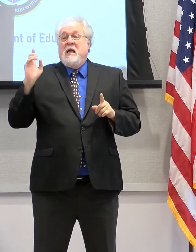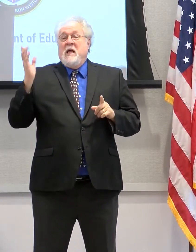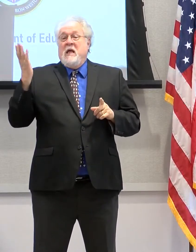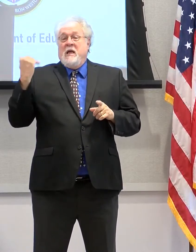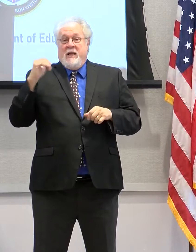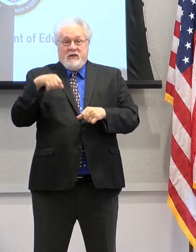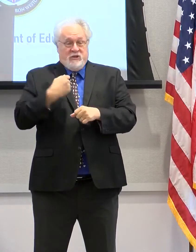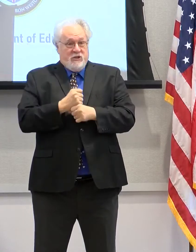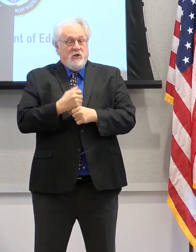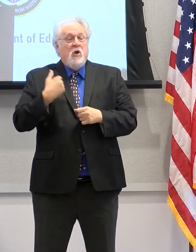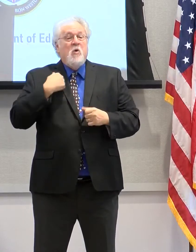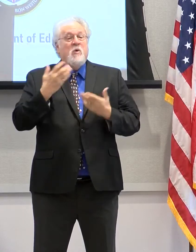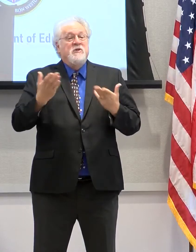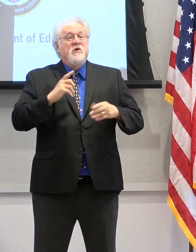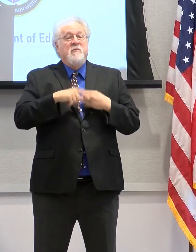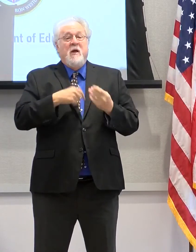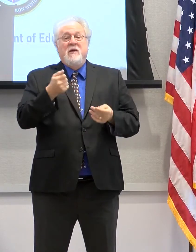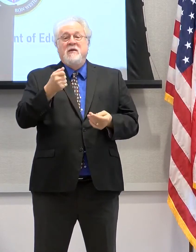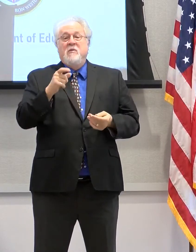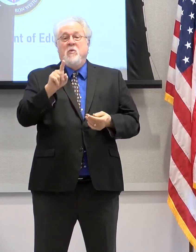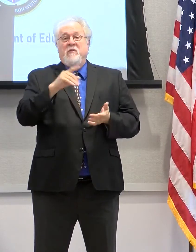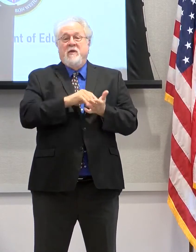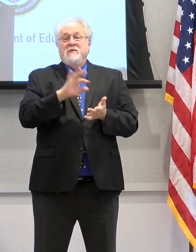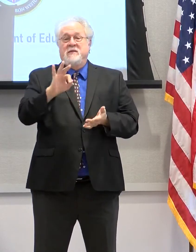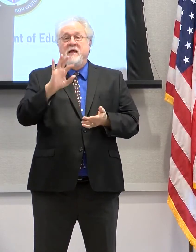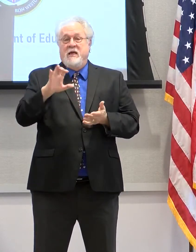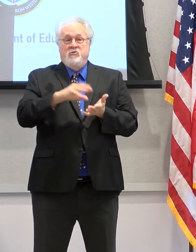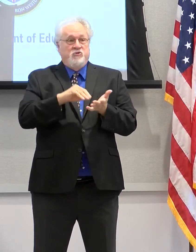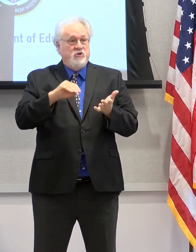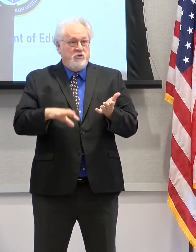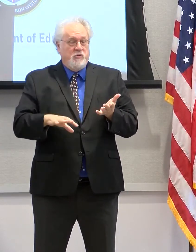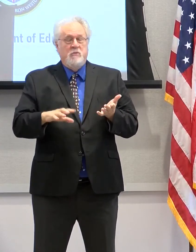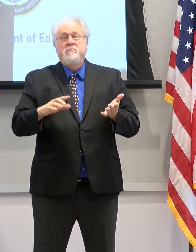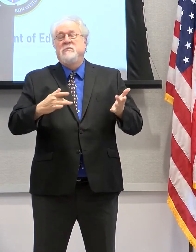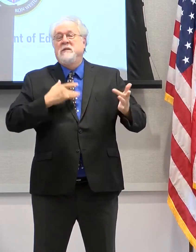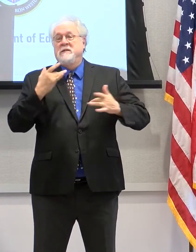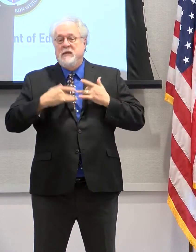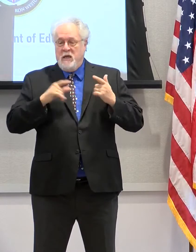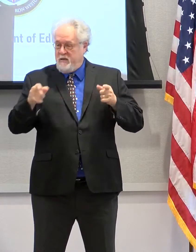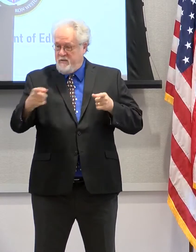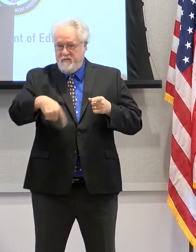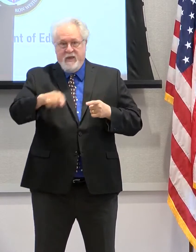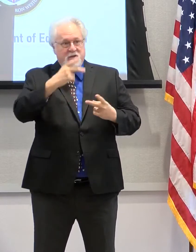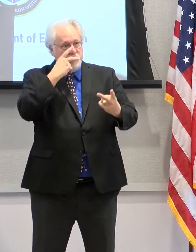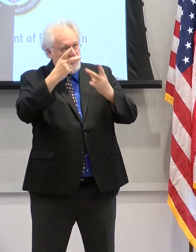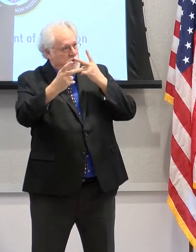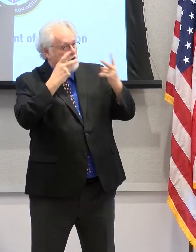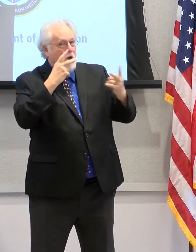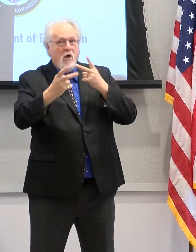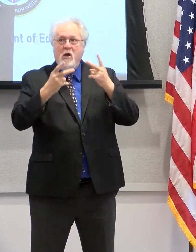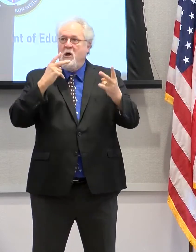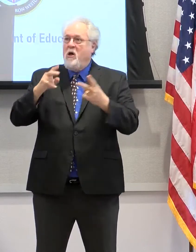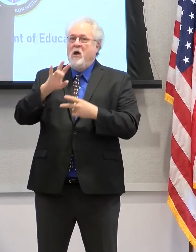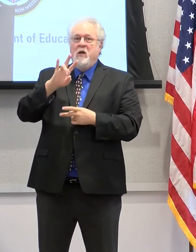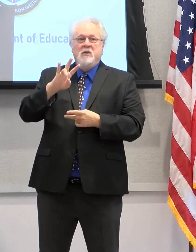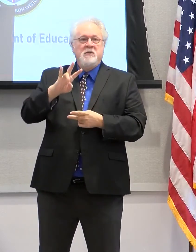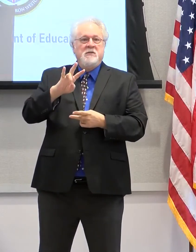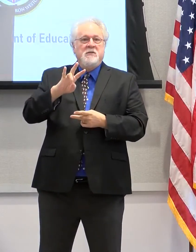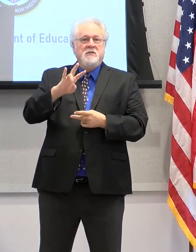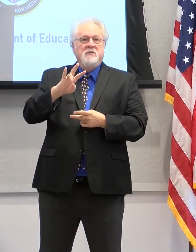and 20, we serve about 1,800 students. I was so excited that they got to see firsthand over a 70